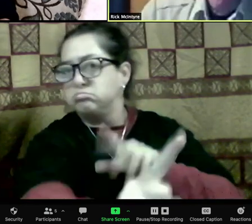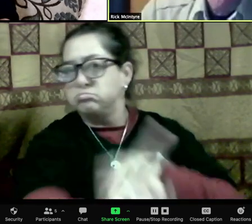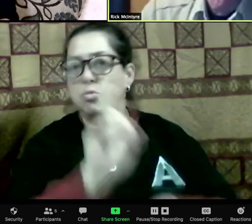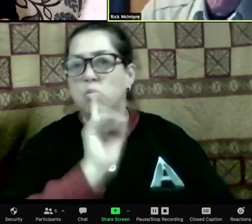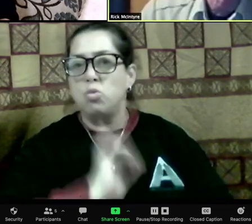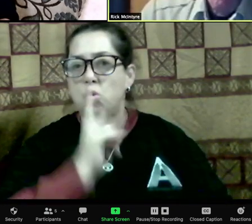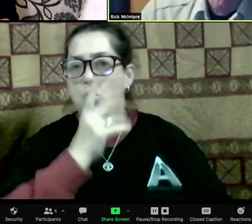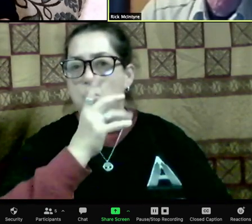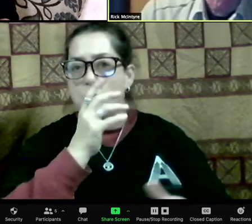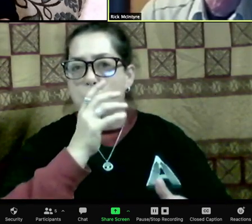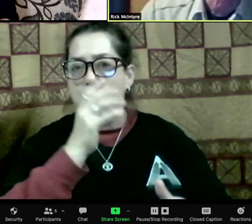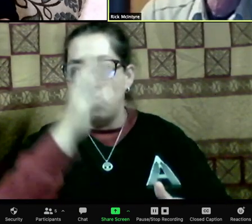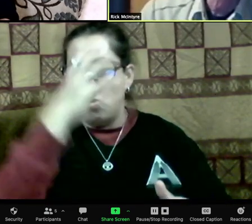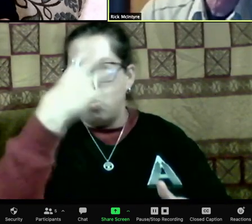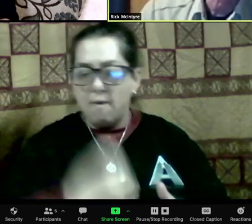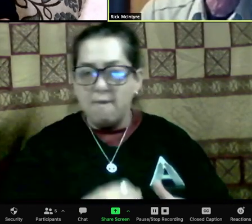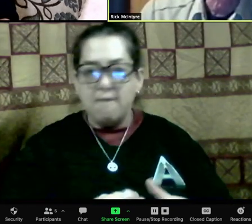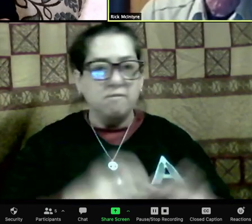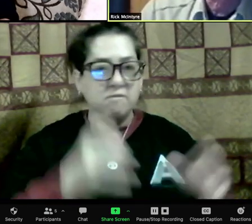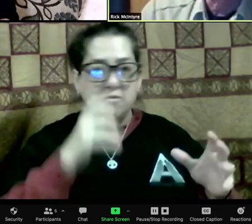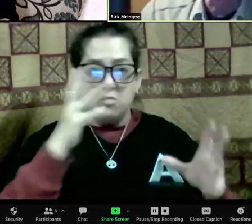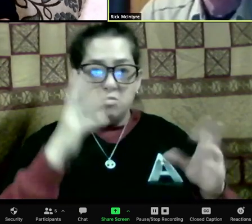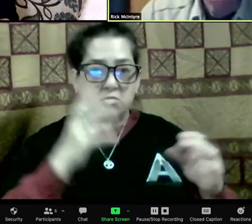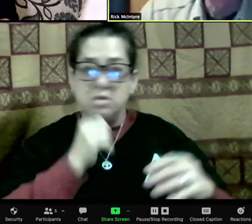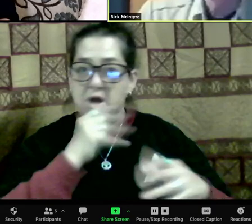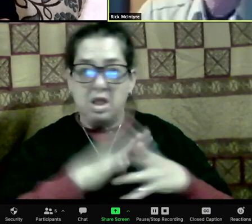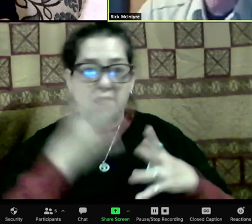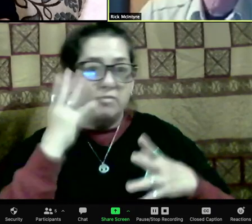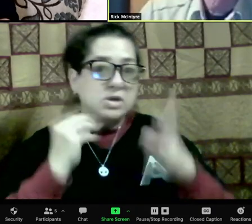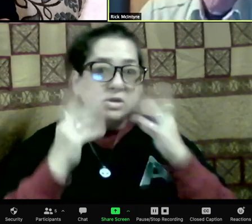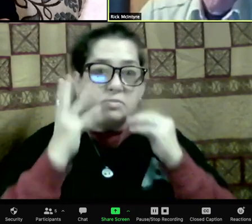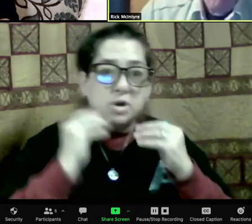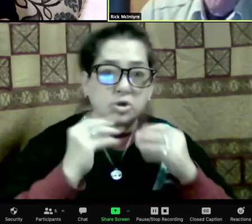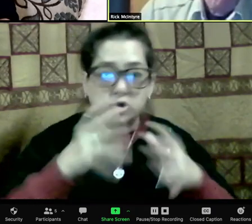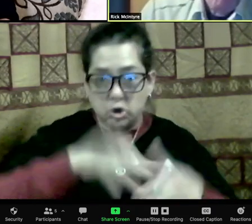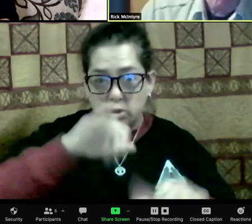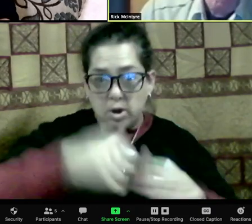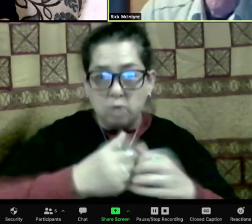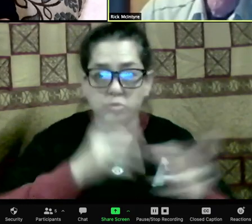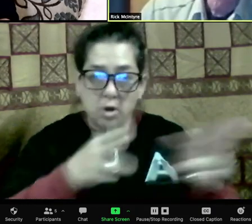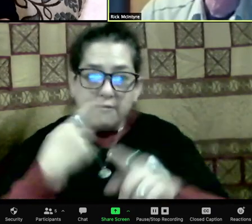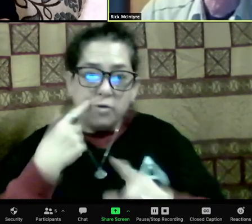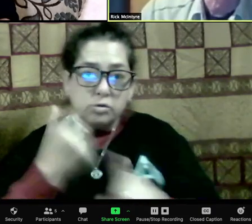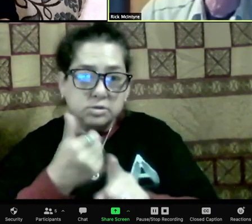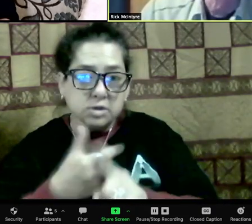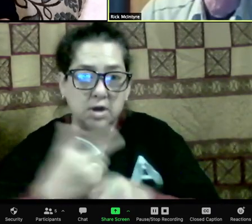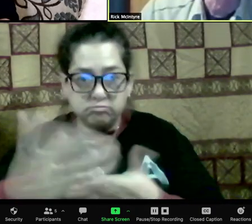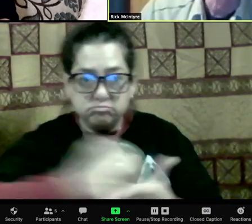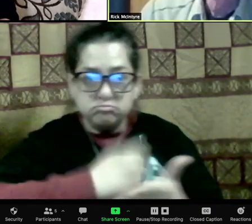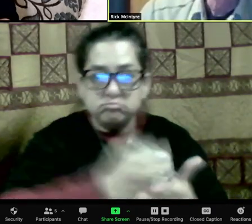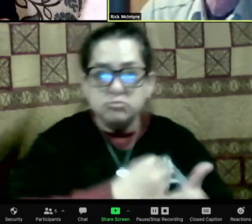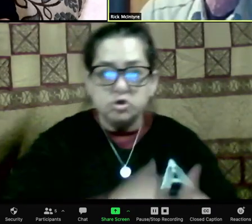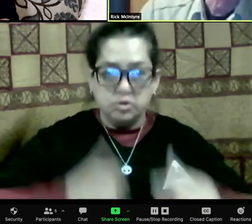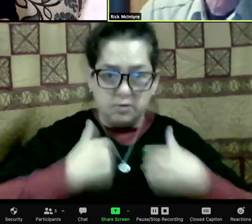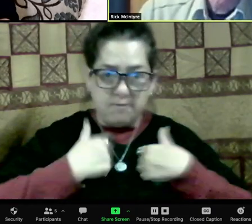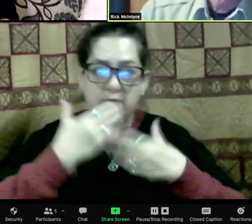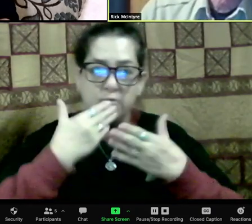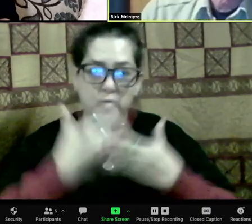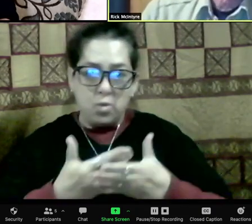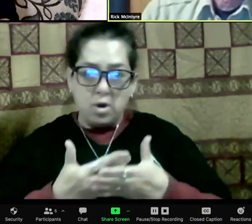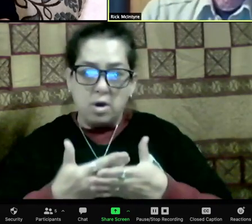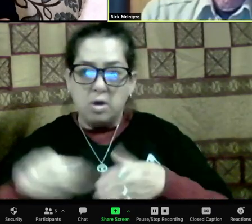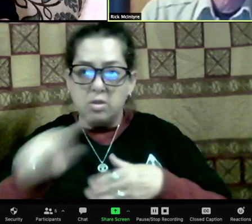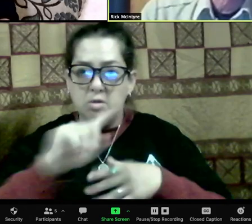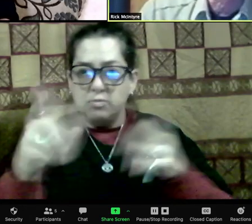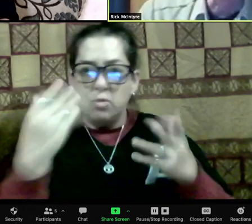years that might be equivalent to maybe 12, 13, 14 years old. My theory is that she